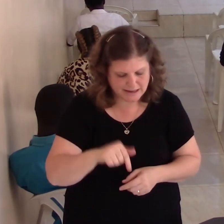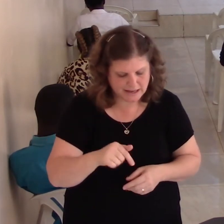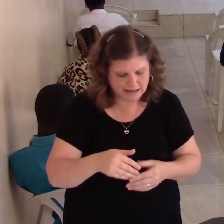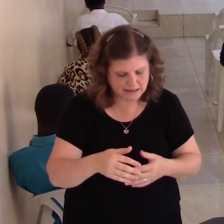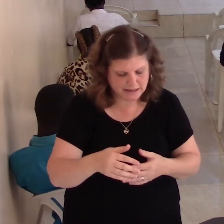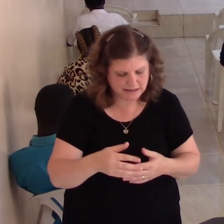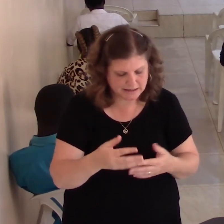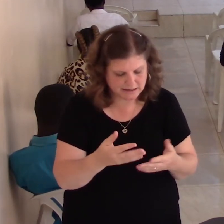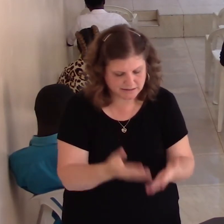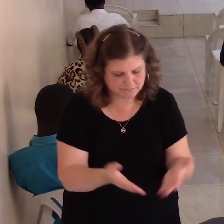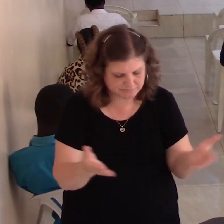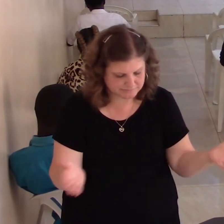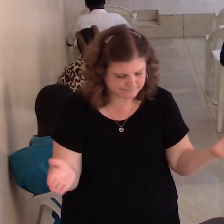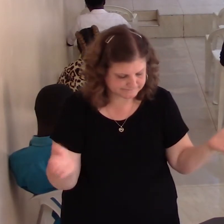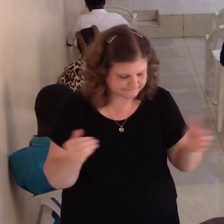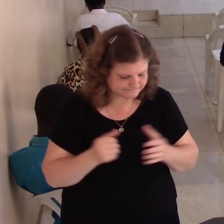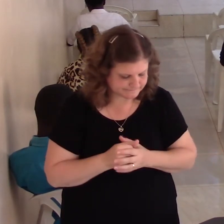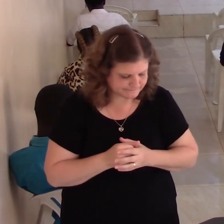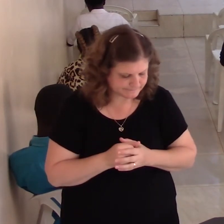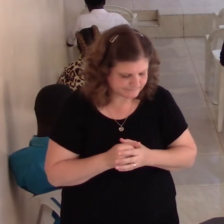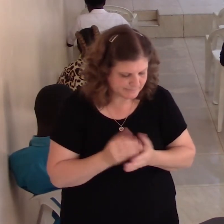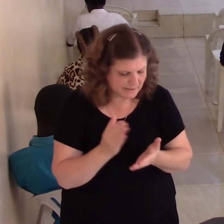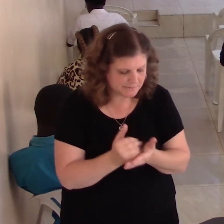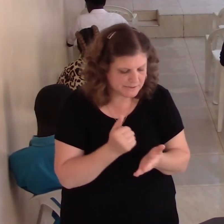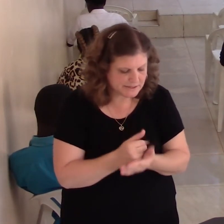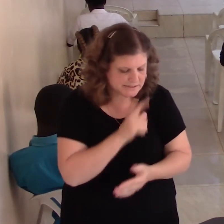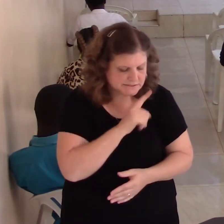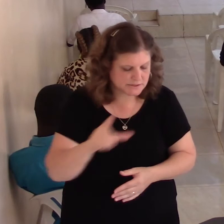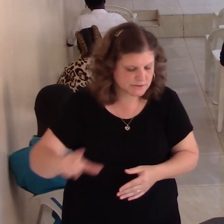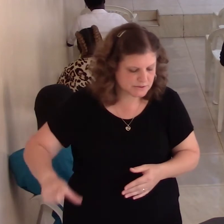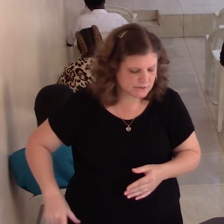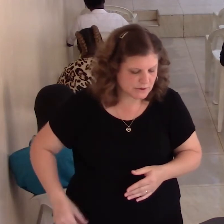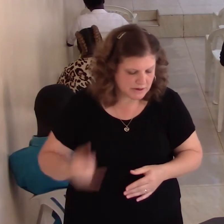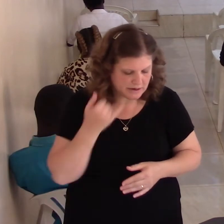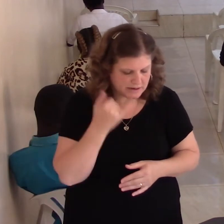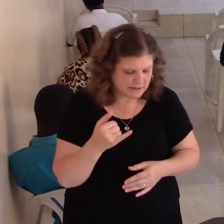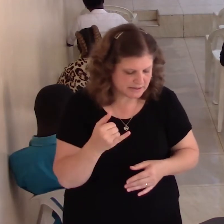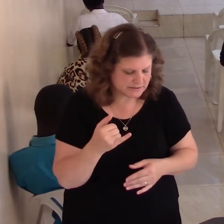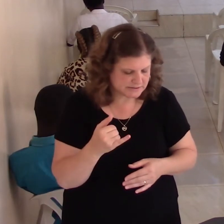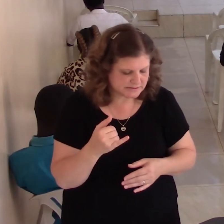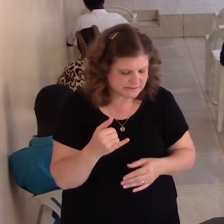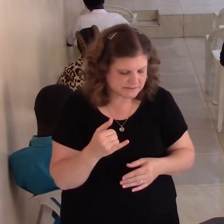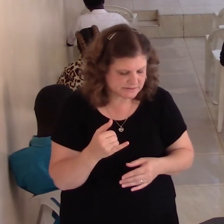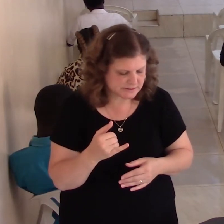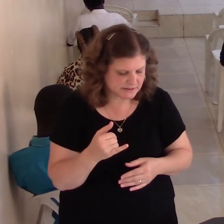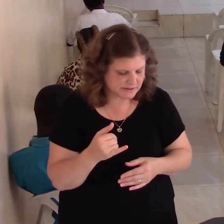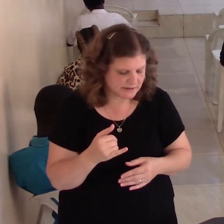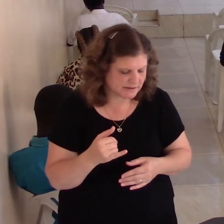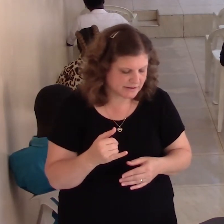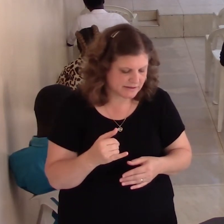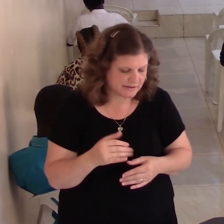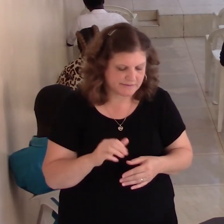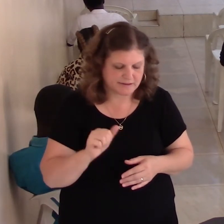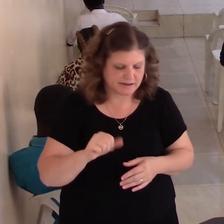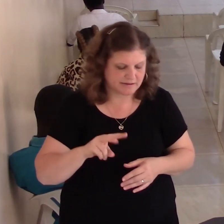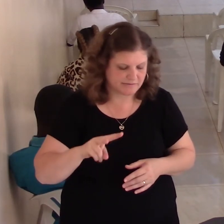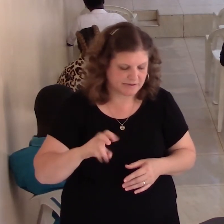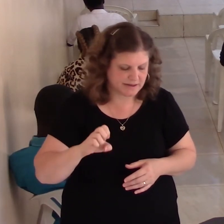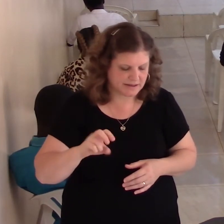In any manner. Because of the Lord is the avenger of all such. 2nd we have also have hordered